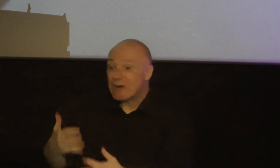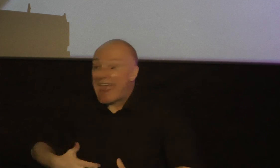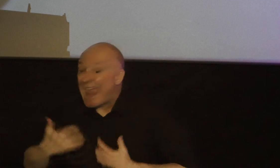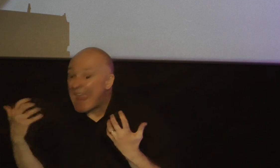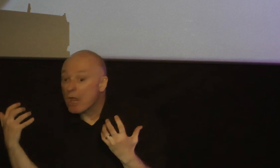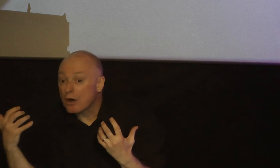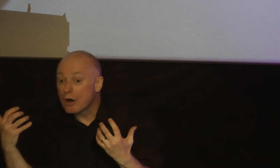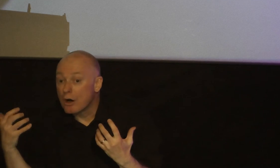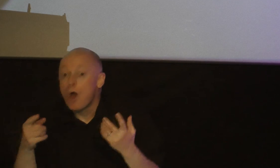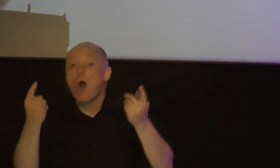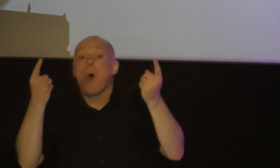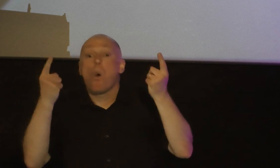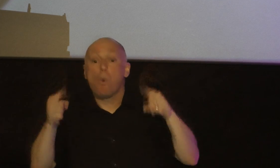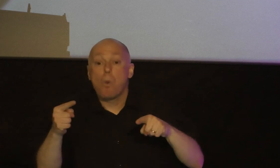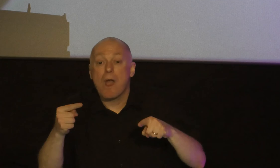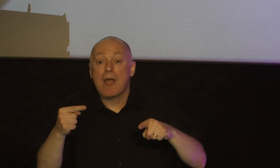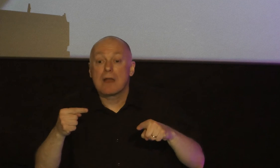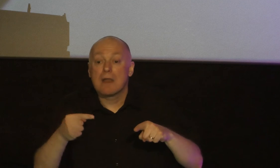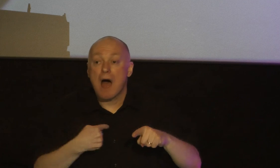when I'm offended by God's people